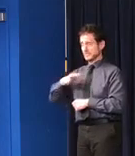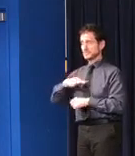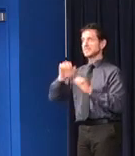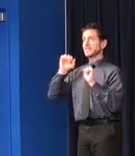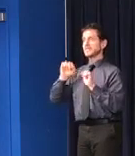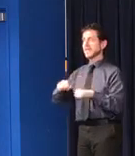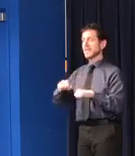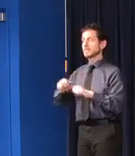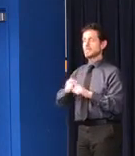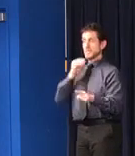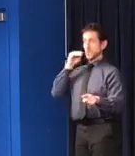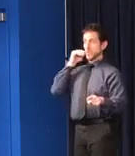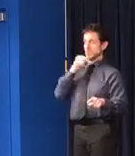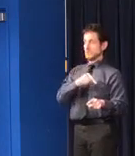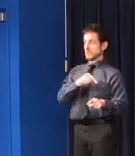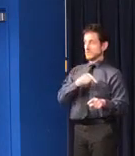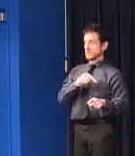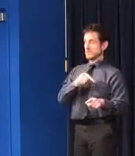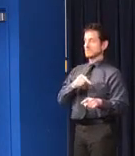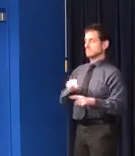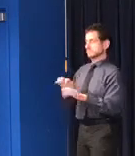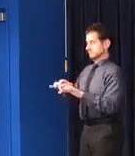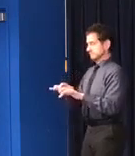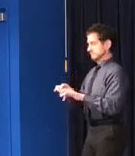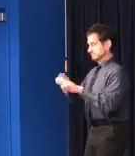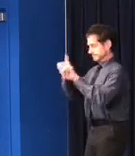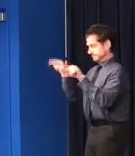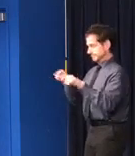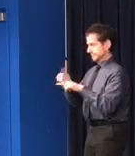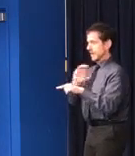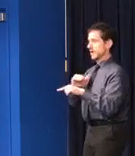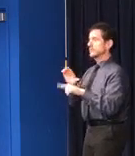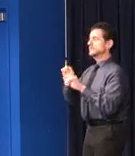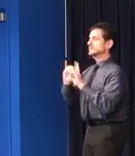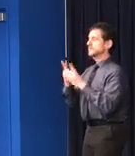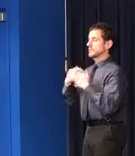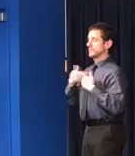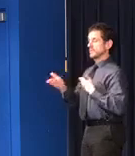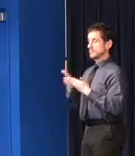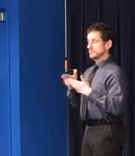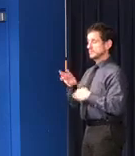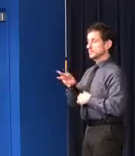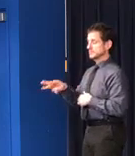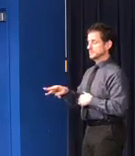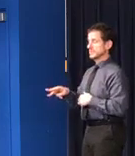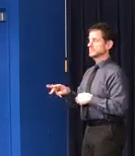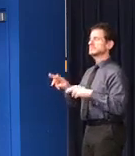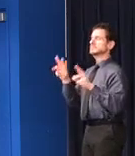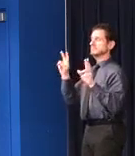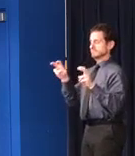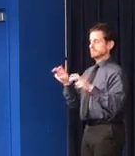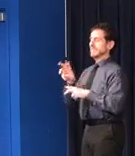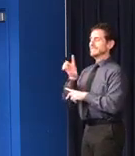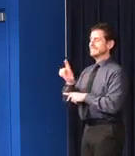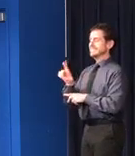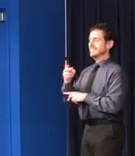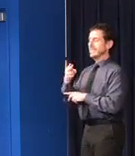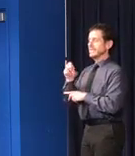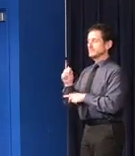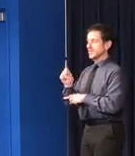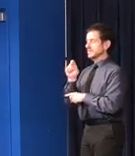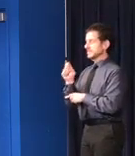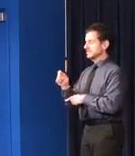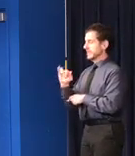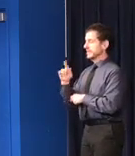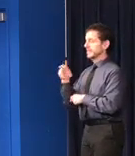do so remotely on our Department of Human Services website at dhs.illinois